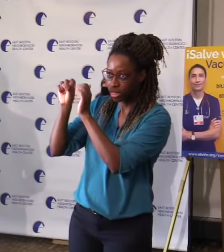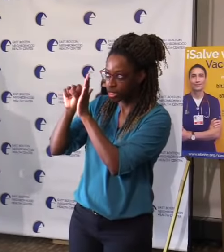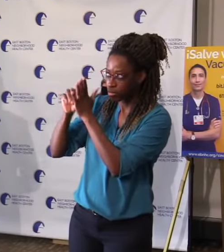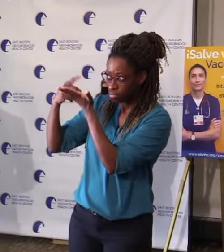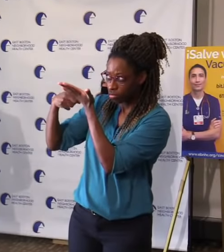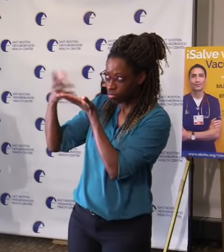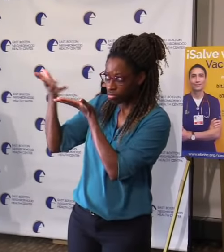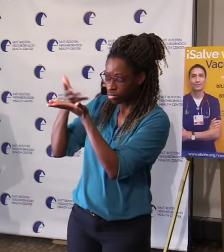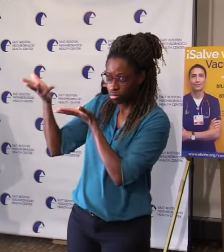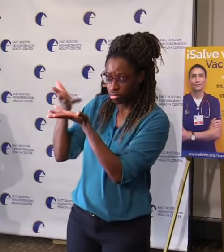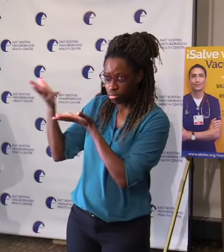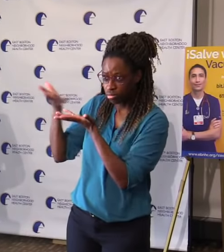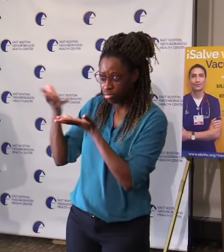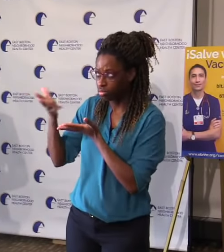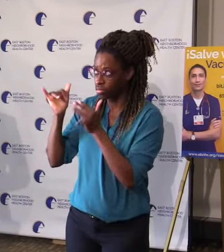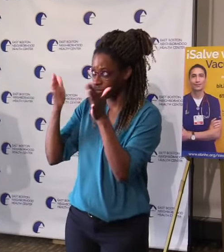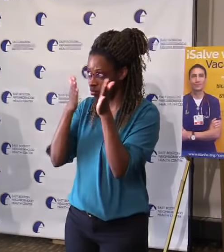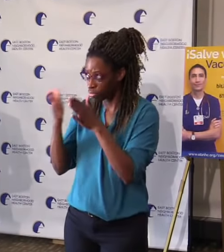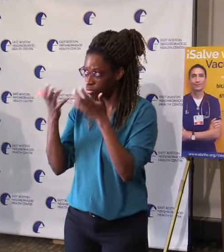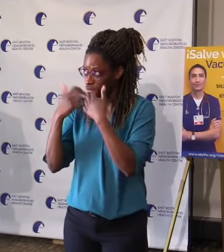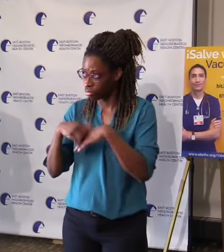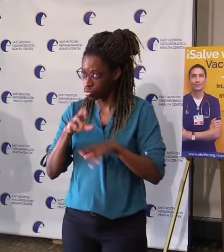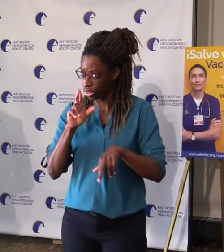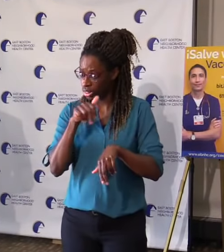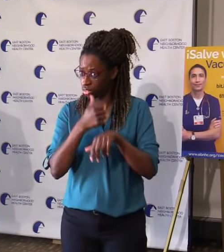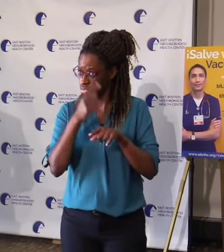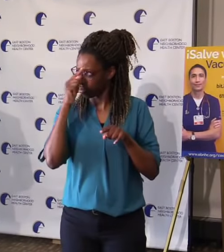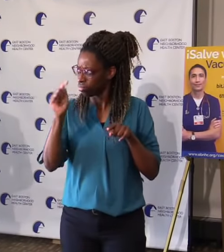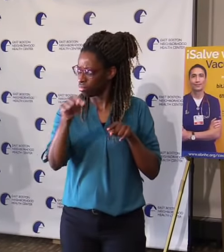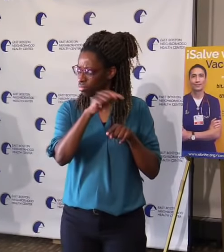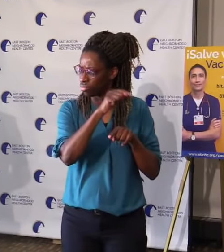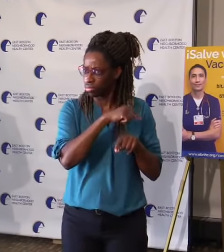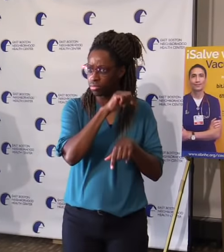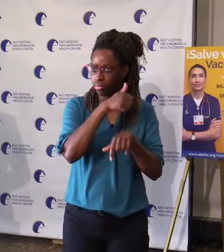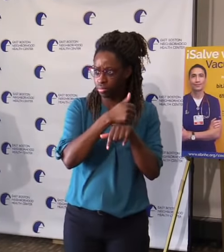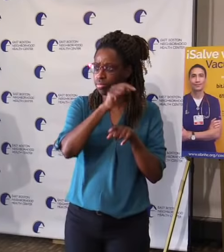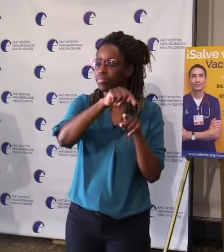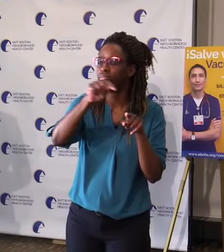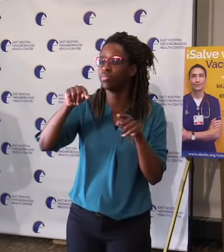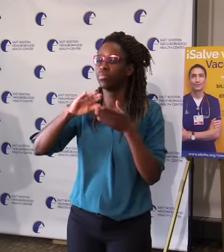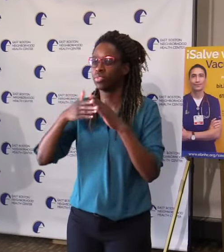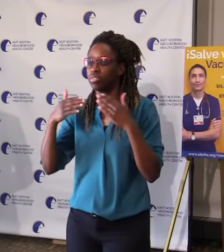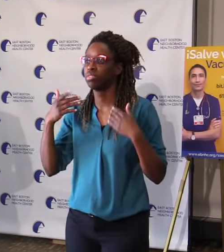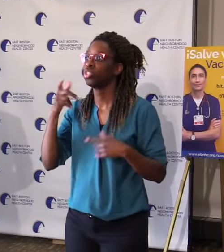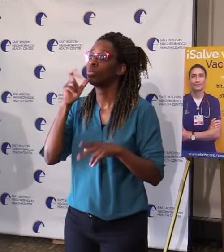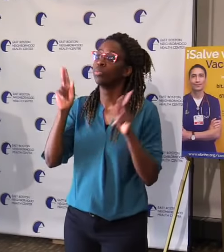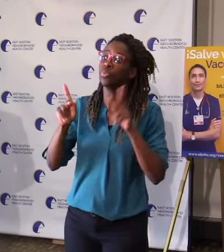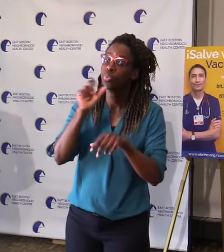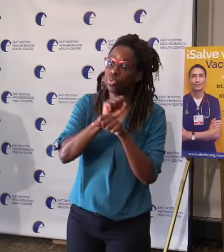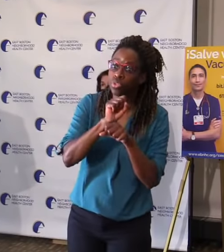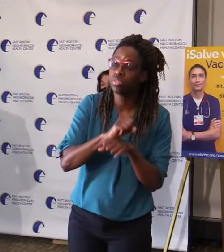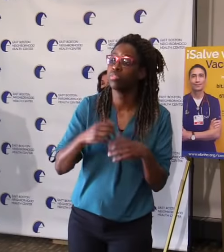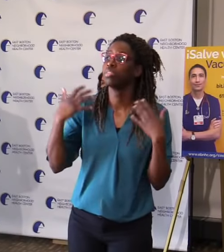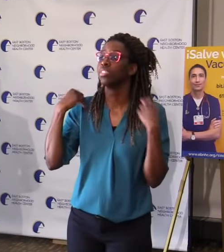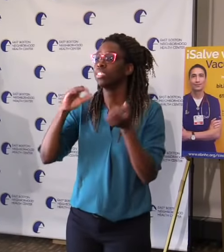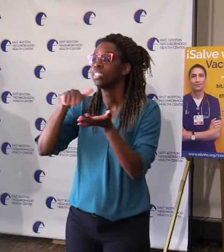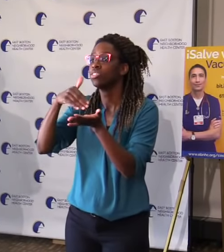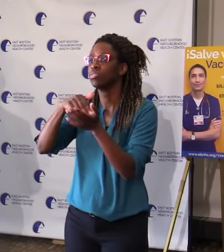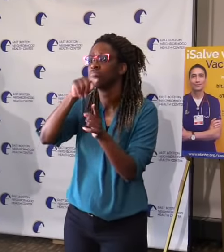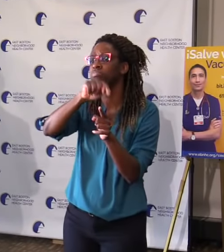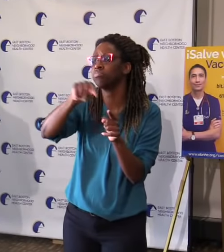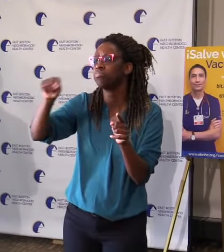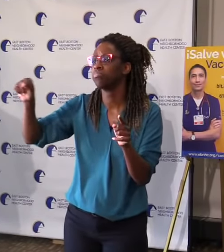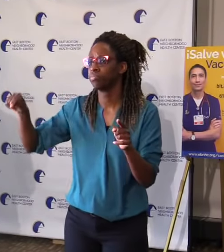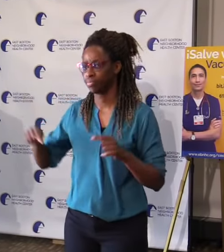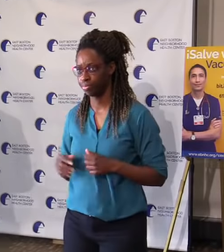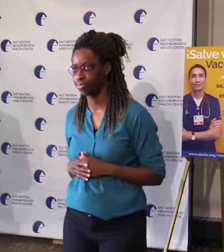these sites are being staffed by employees that resemble our patients, provide